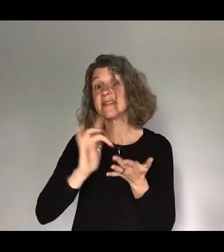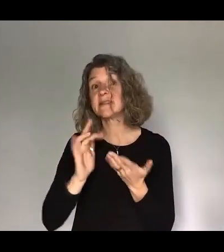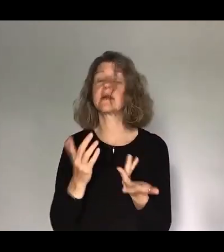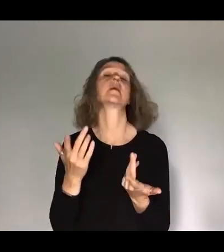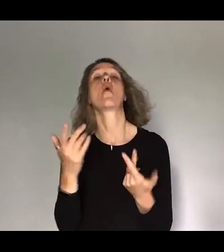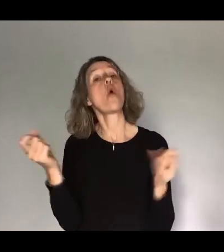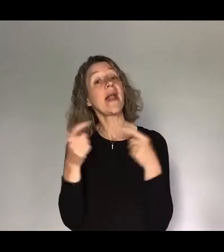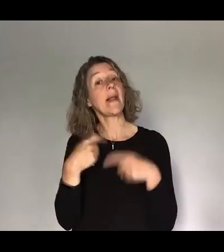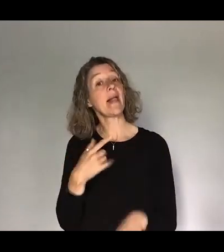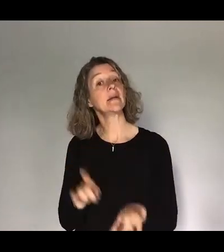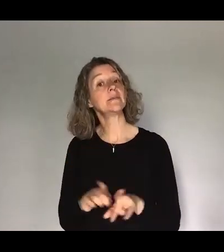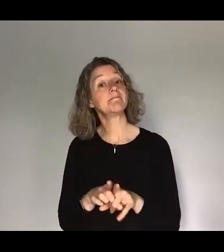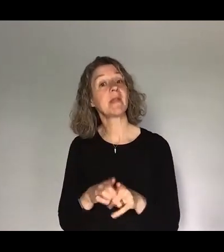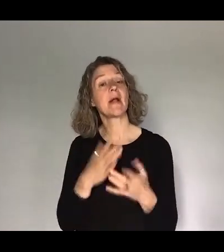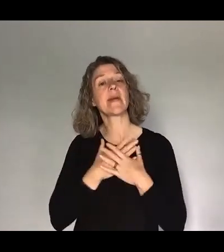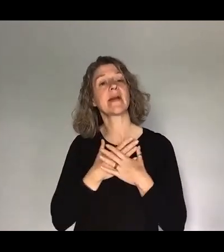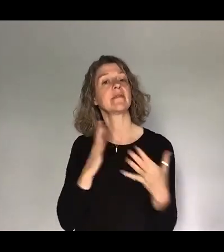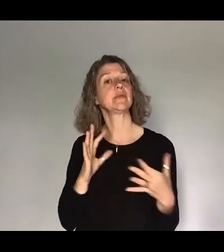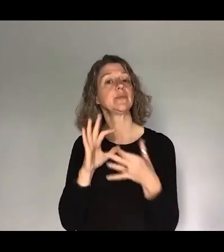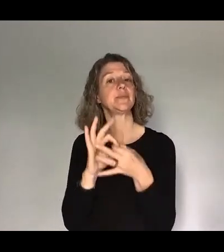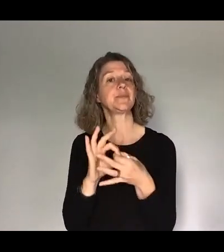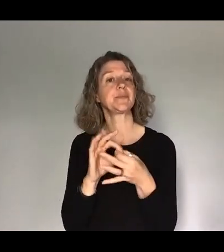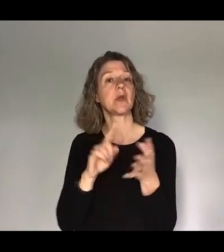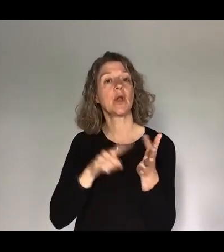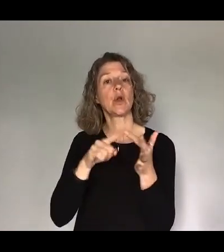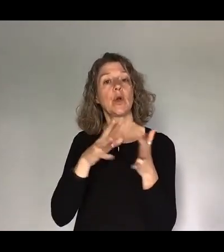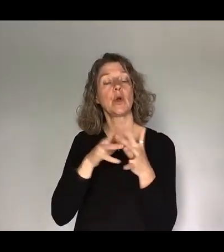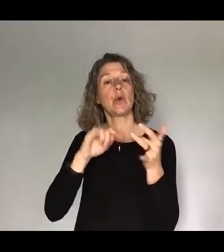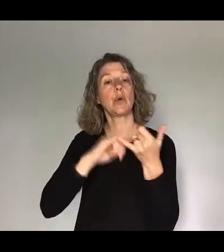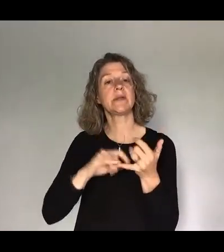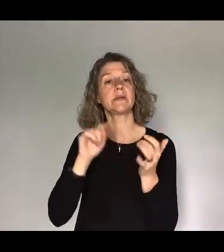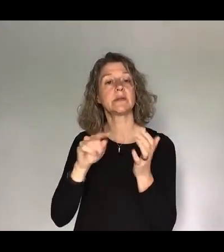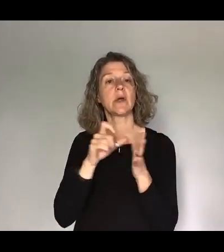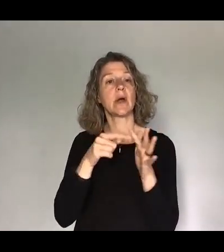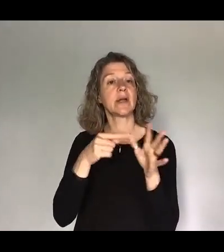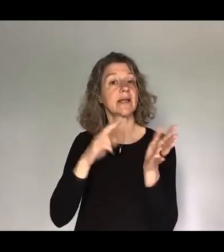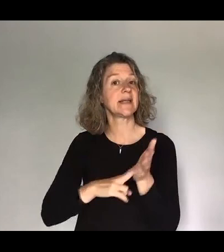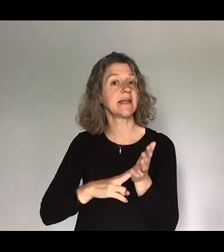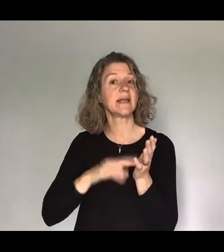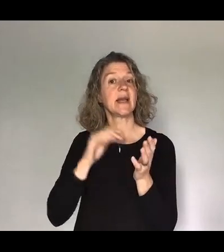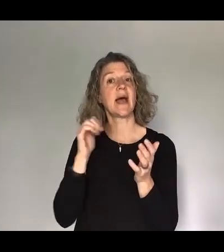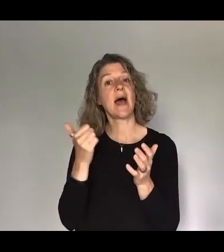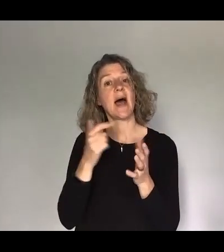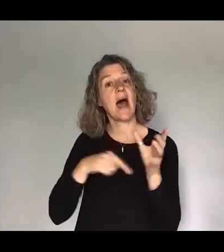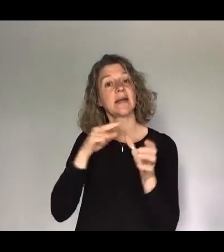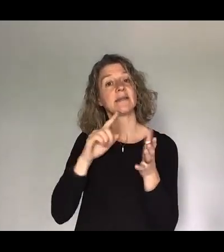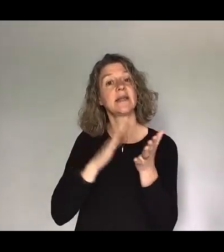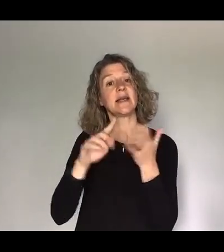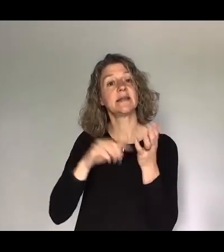.org. We'd love to get in touch. Lewis.Dean at HTV.org. And we'd love to see you here next year, starting September. Starting September